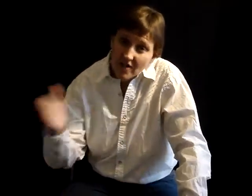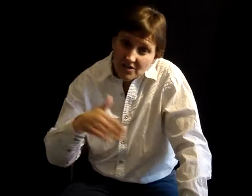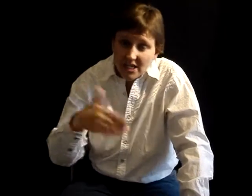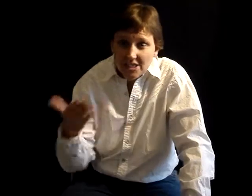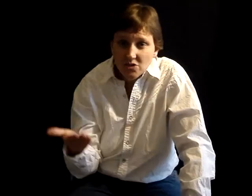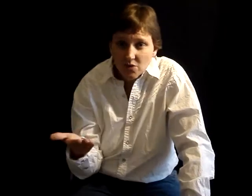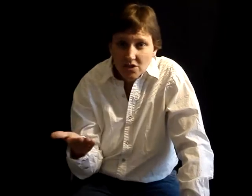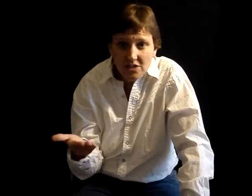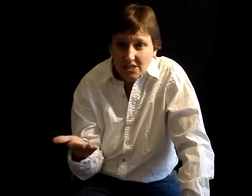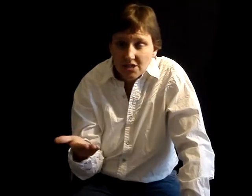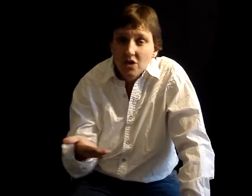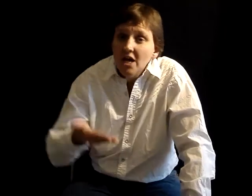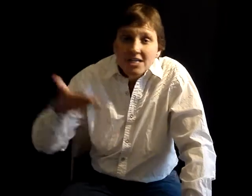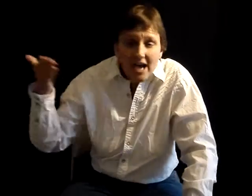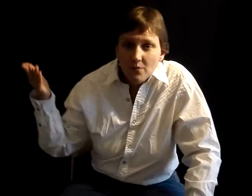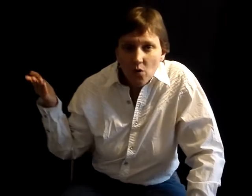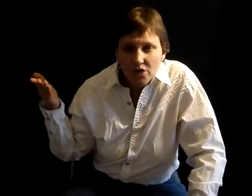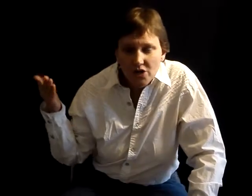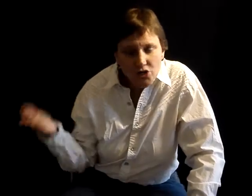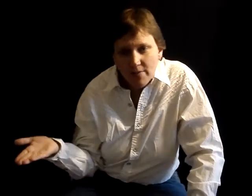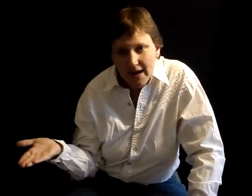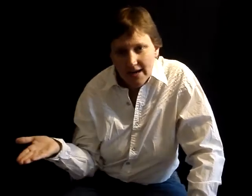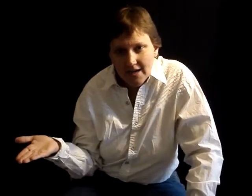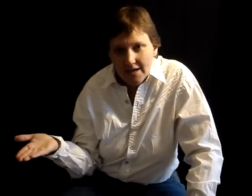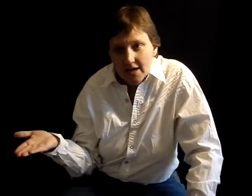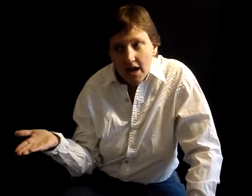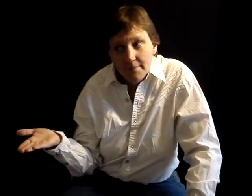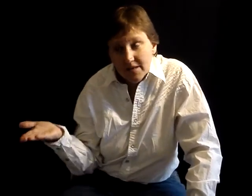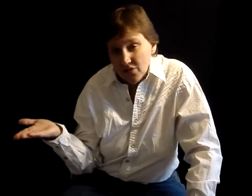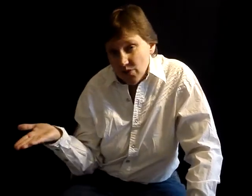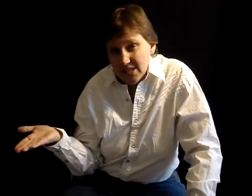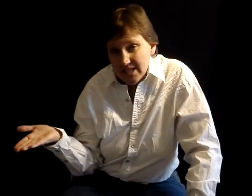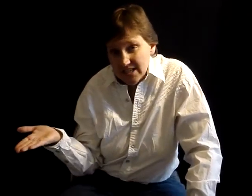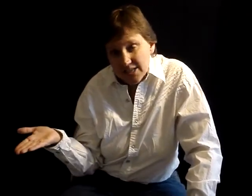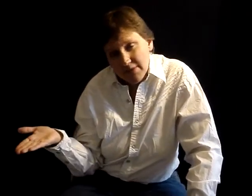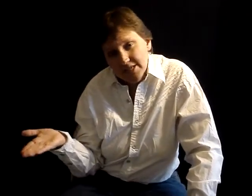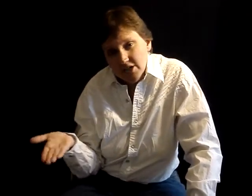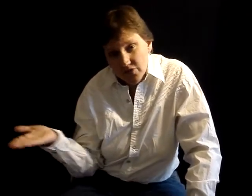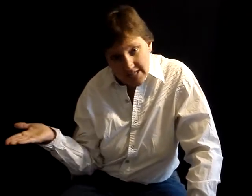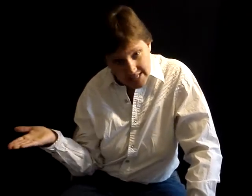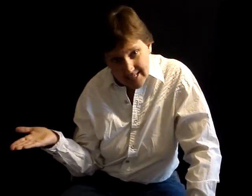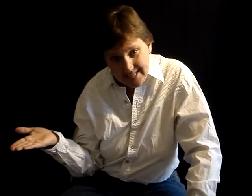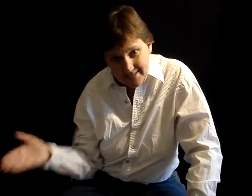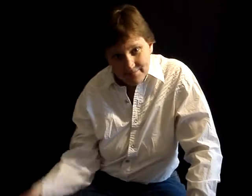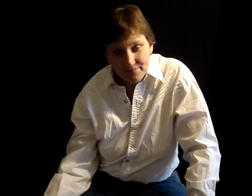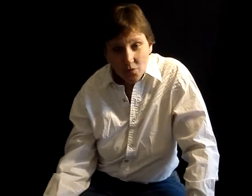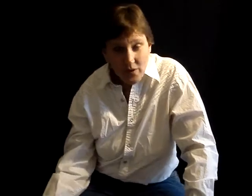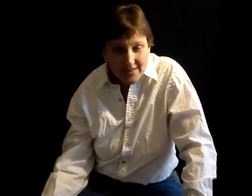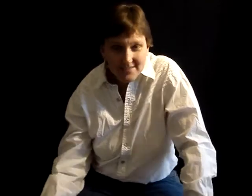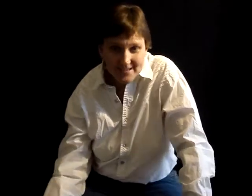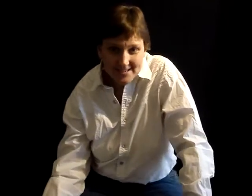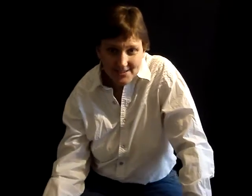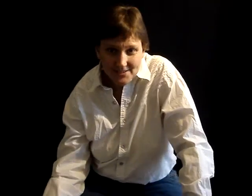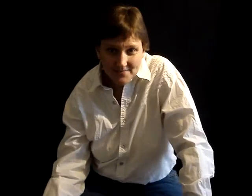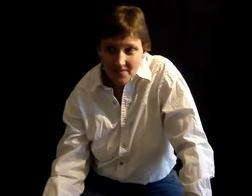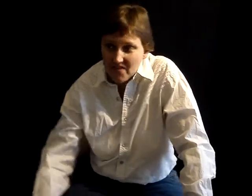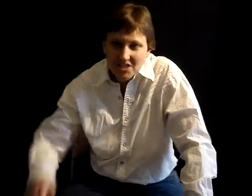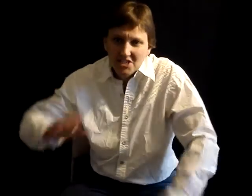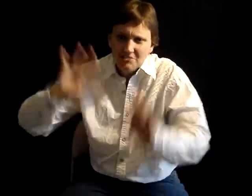conversations with Curtis Liu, Time Warner knew about it, as recent as six months ago they discussed it with the inventors and then just